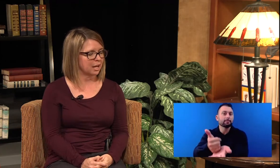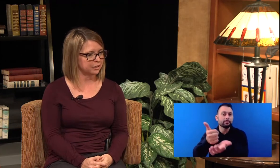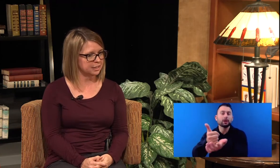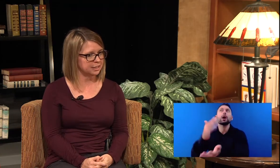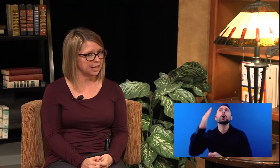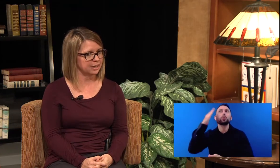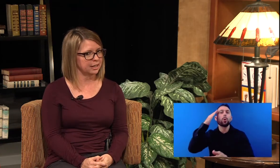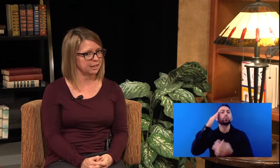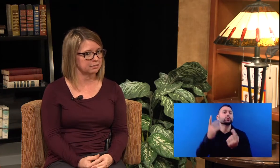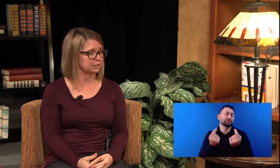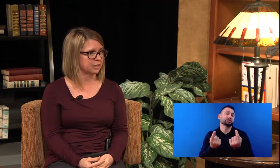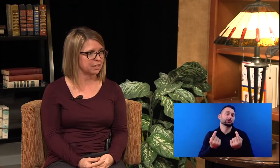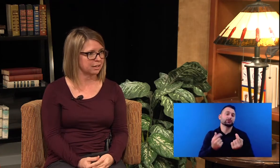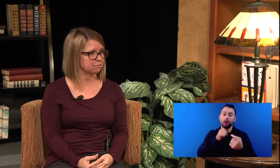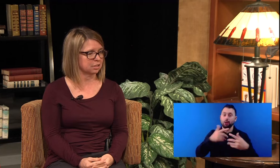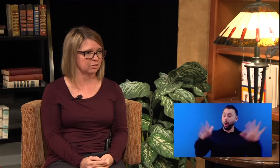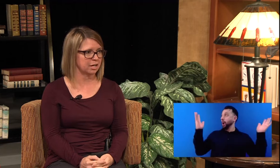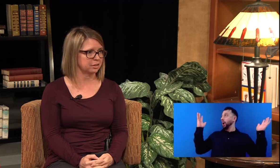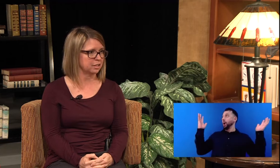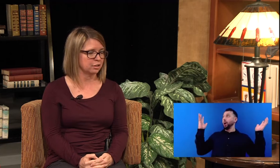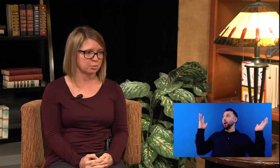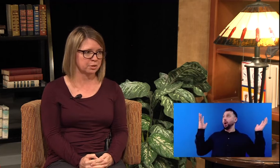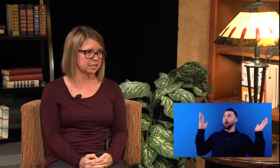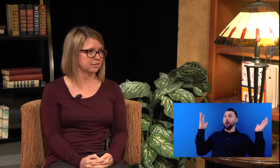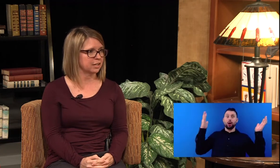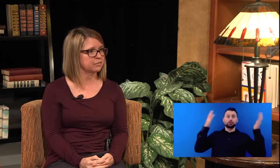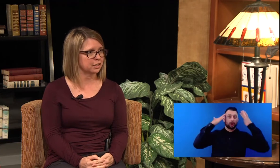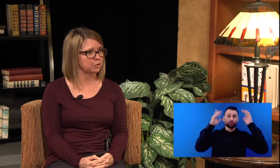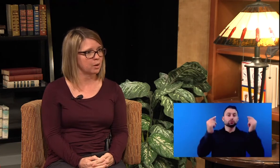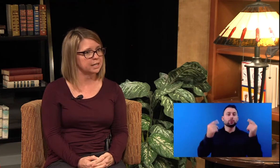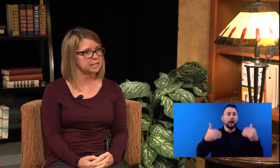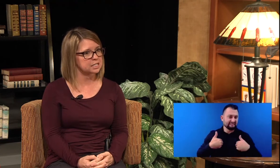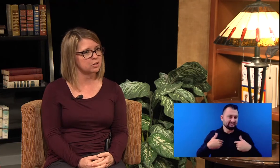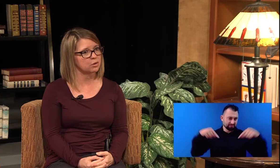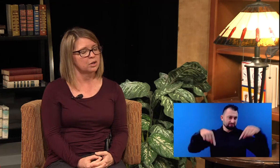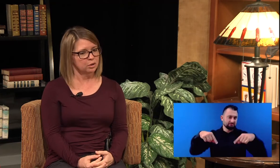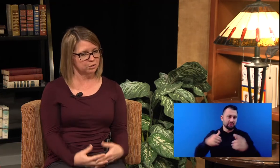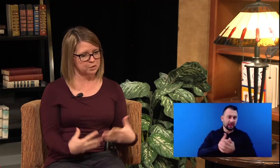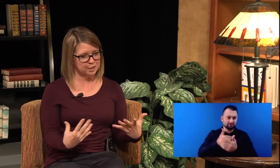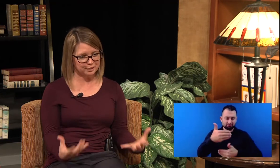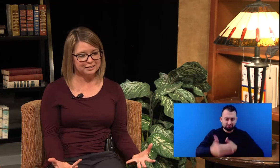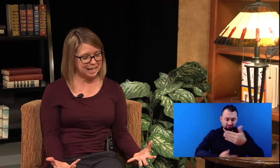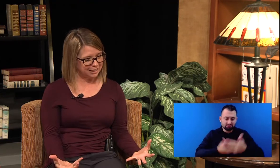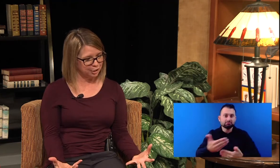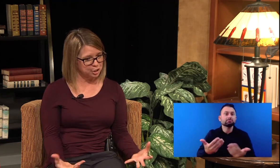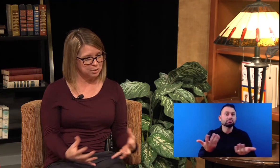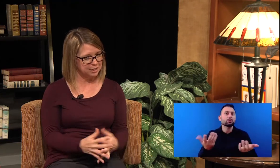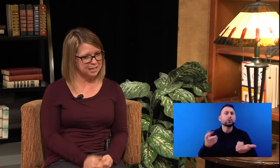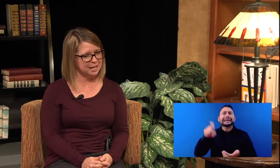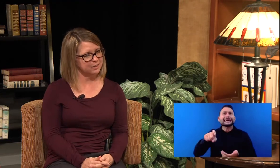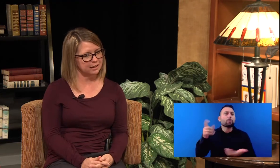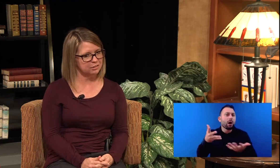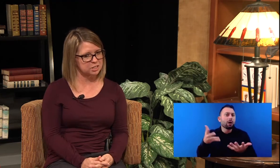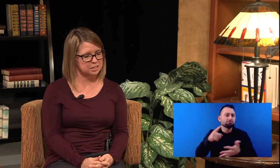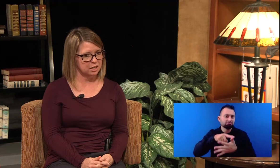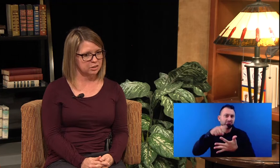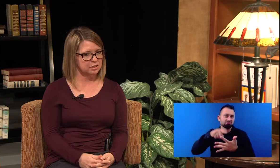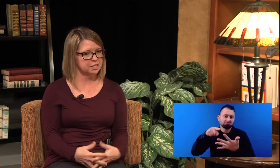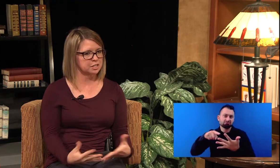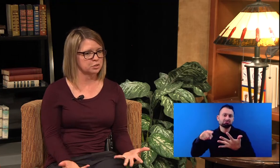healthy again and live that, you know, healthy, productive life that you're wanting. So there's a lot in our community. And then just, there is also,